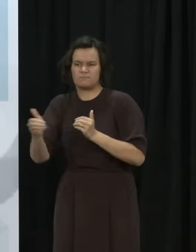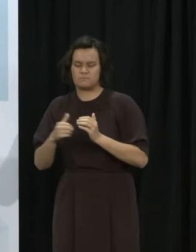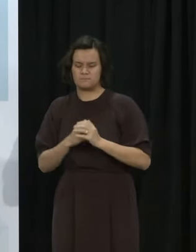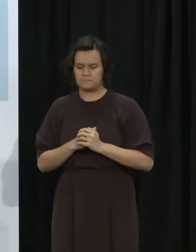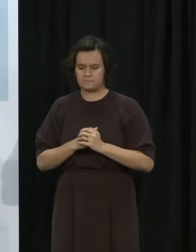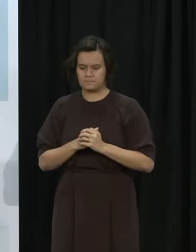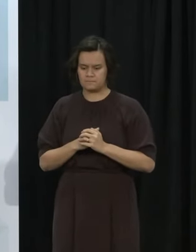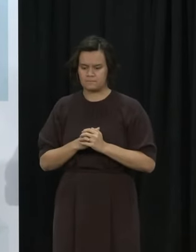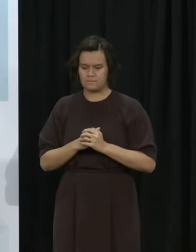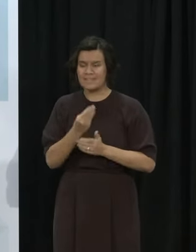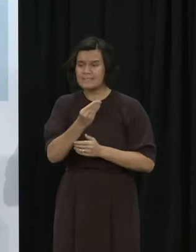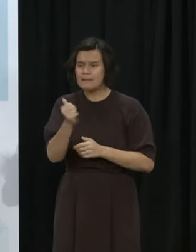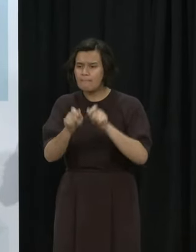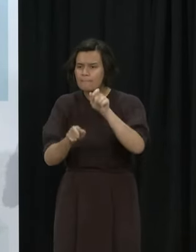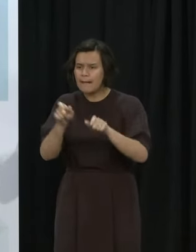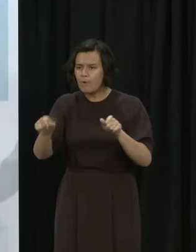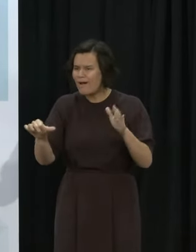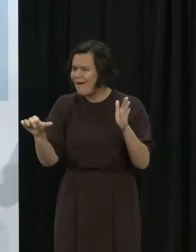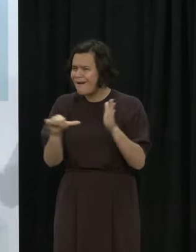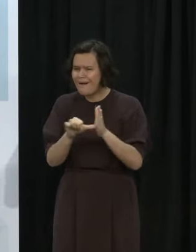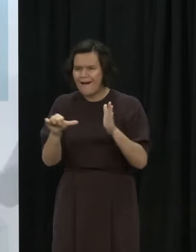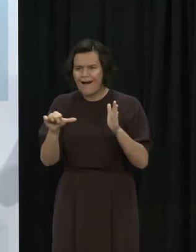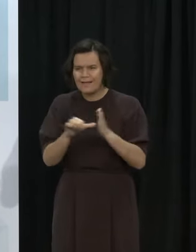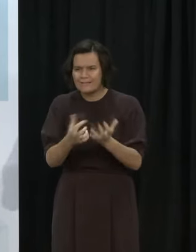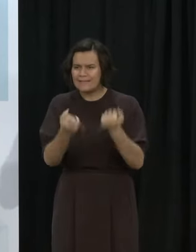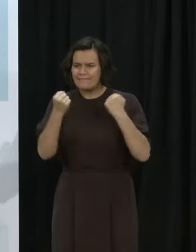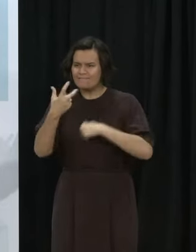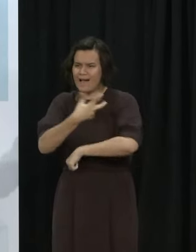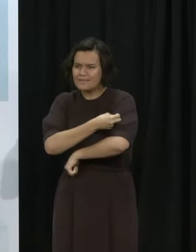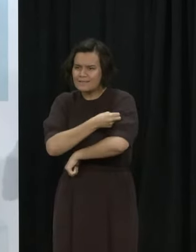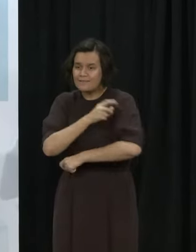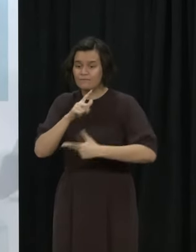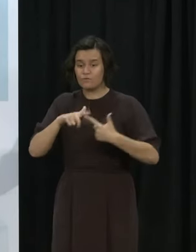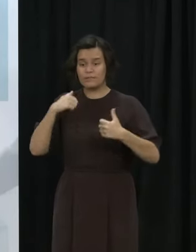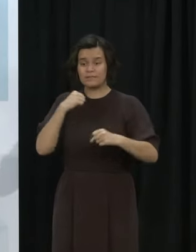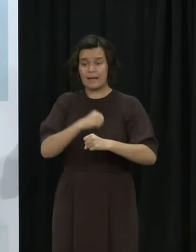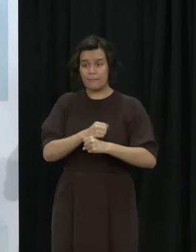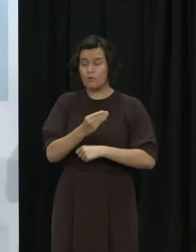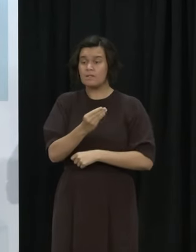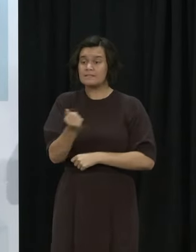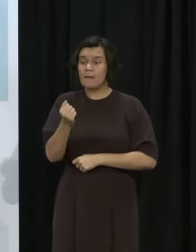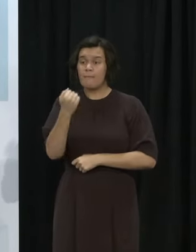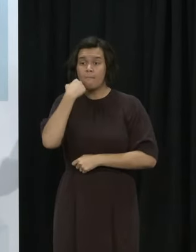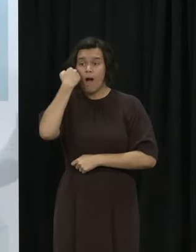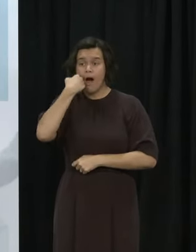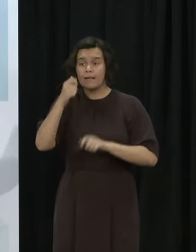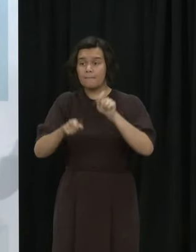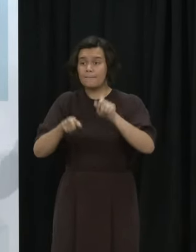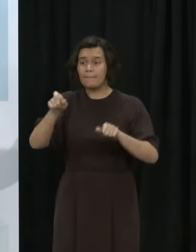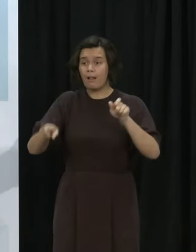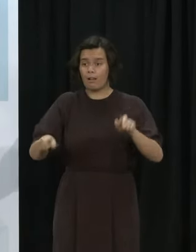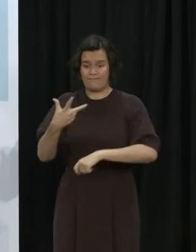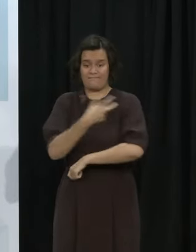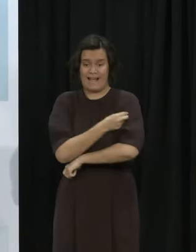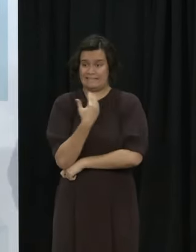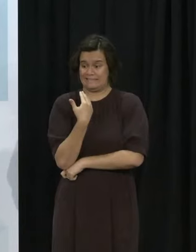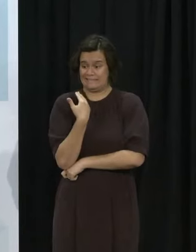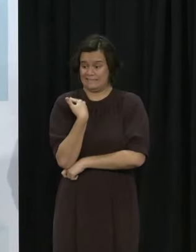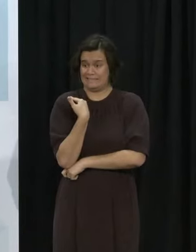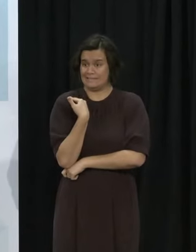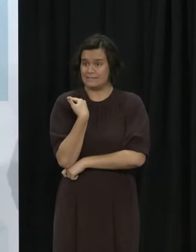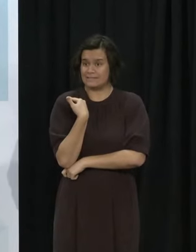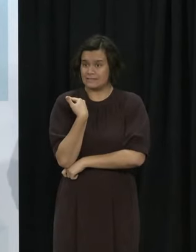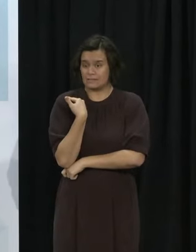reach within our community, particularly parts of the Māori population who have only recently been fully vaccinated, they'll be able to get their booster